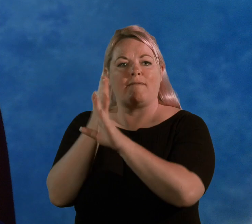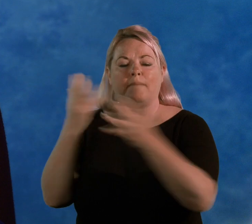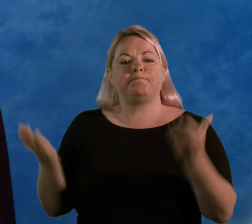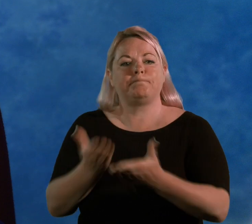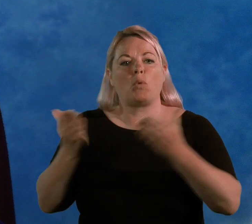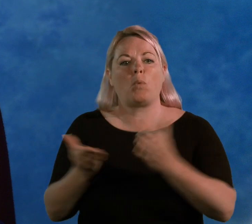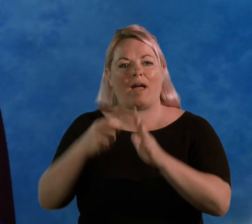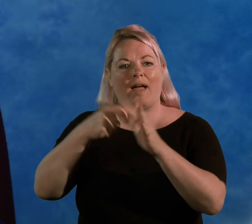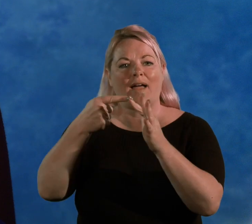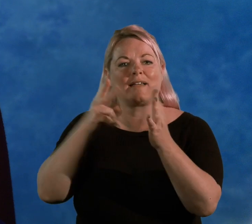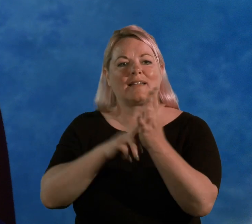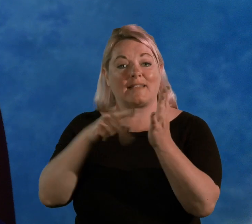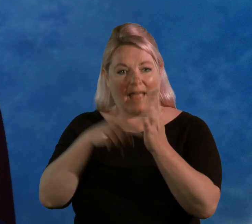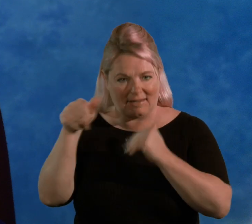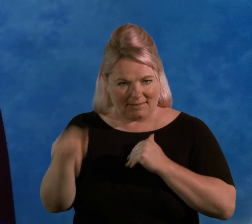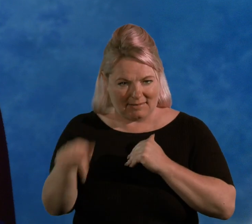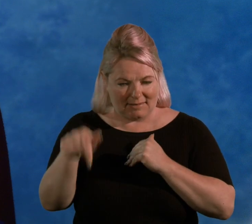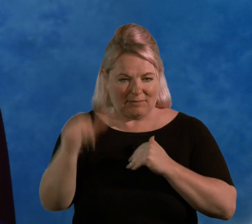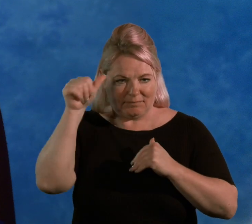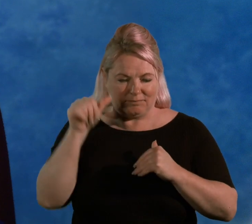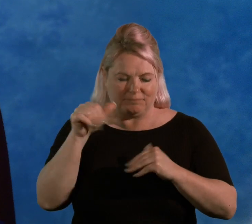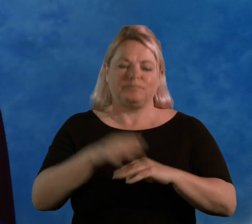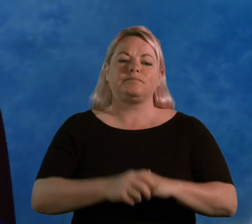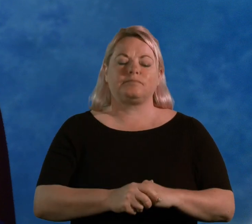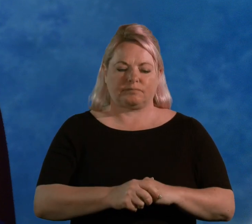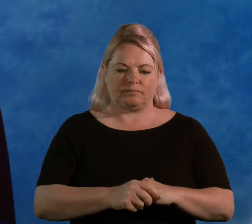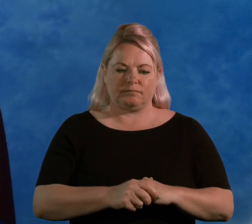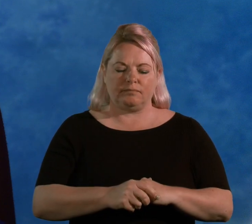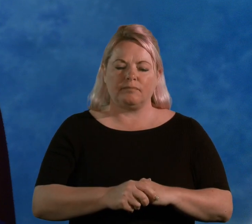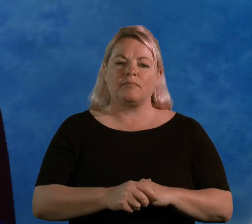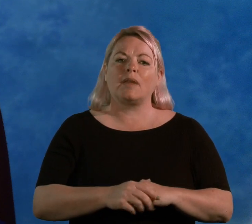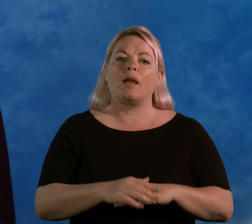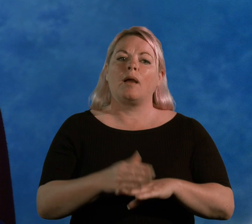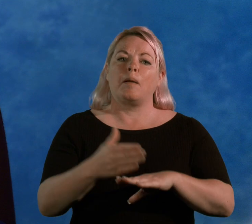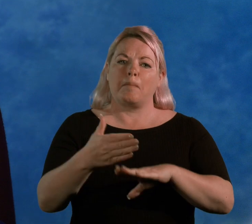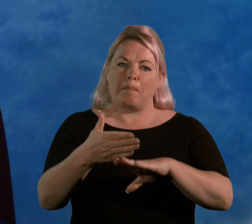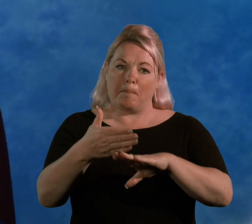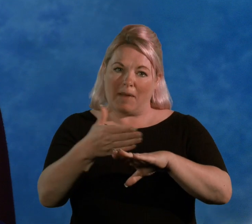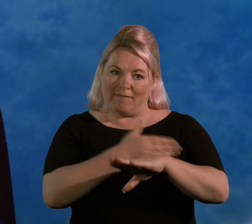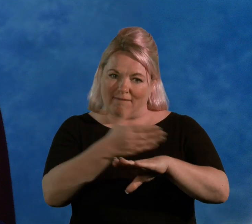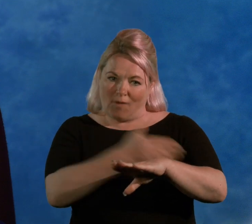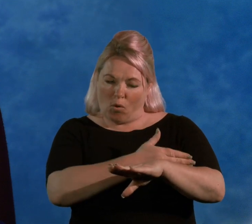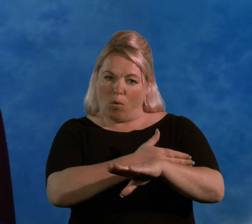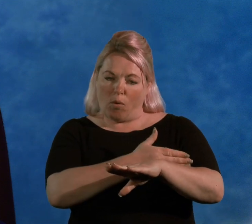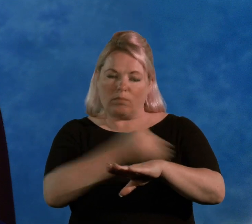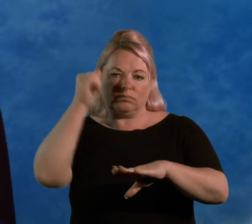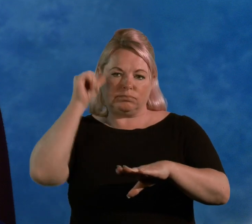done. And before I had it, I had to test the equipment, and it was perfect.